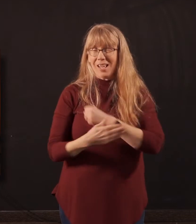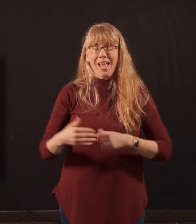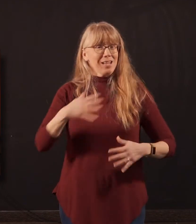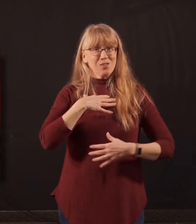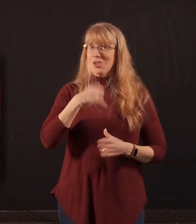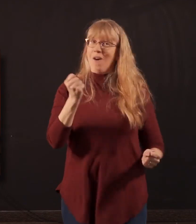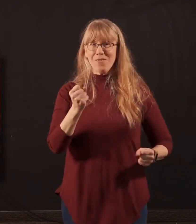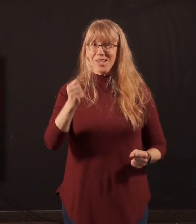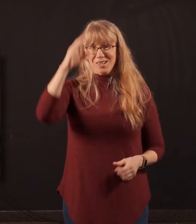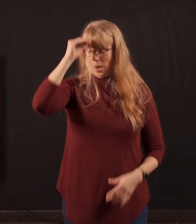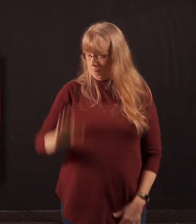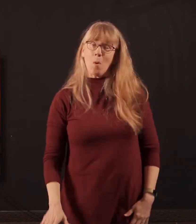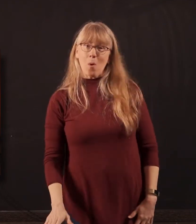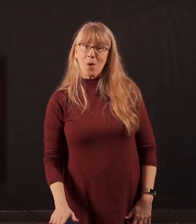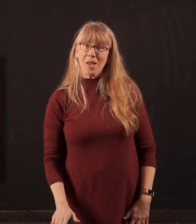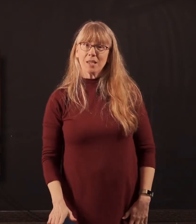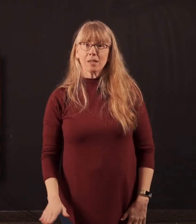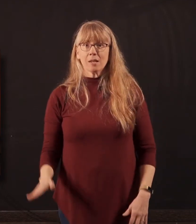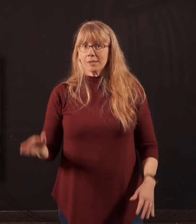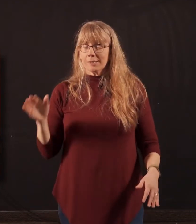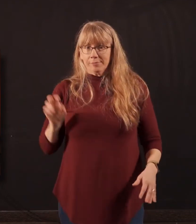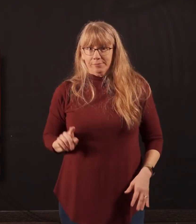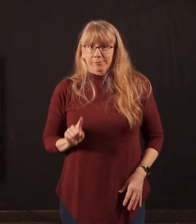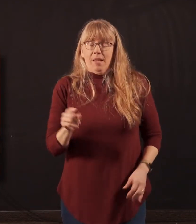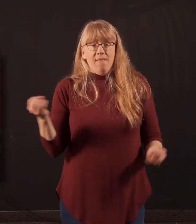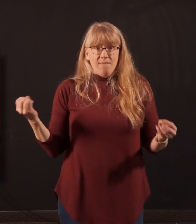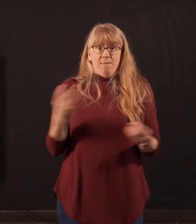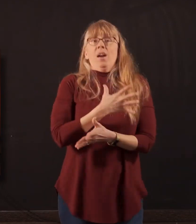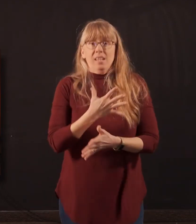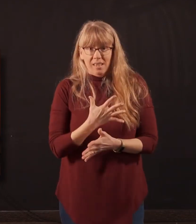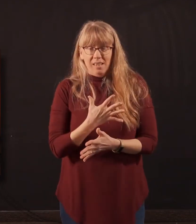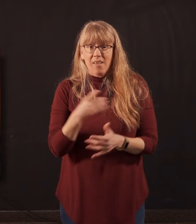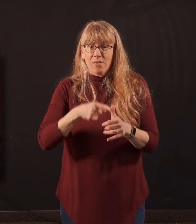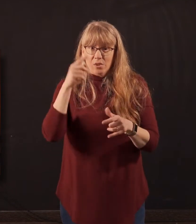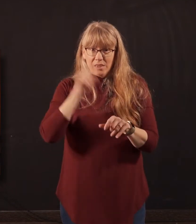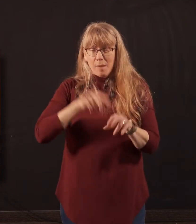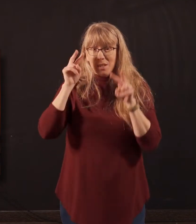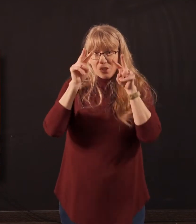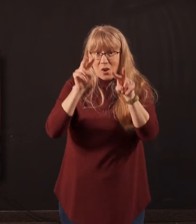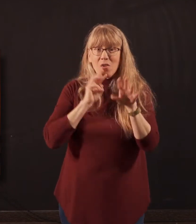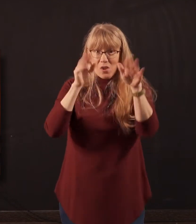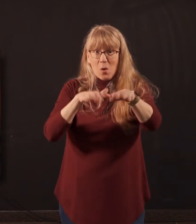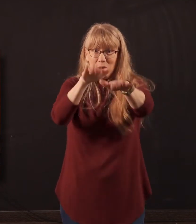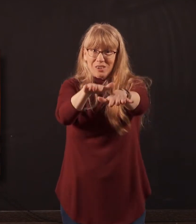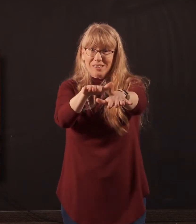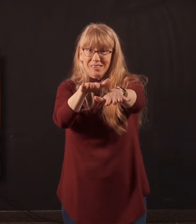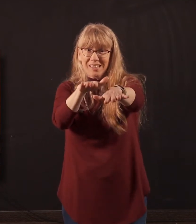little boy was completely frightened the first time he saw the ocean. He got up